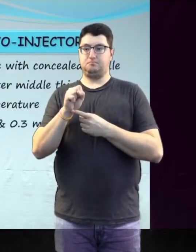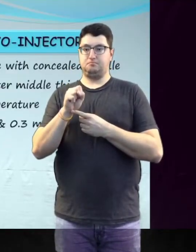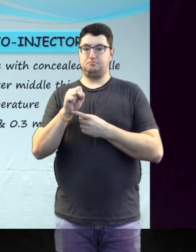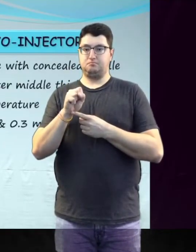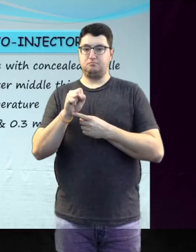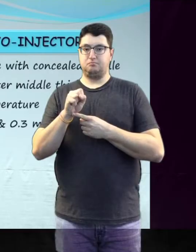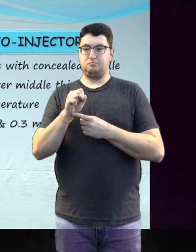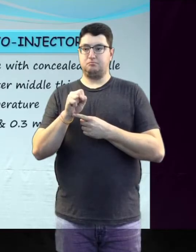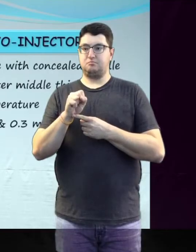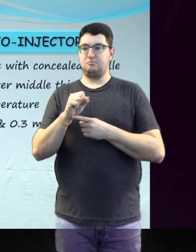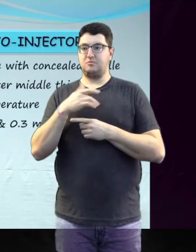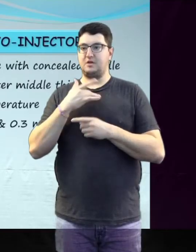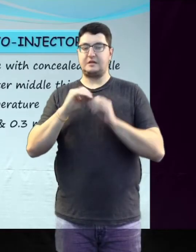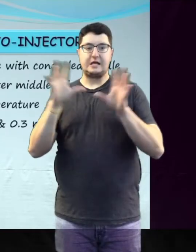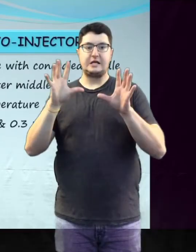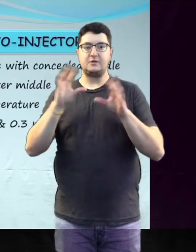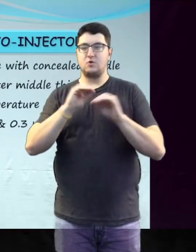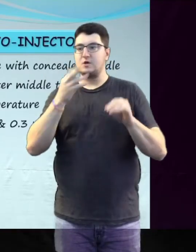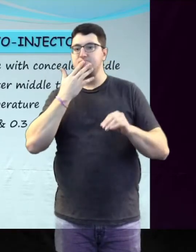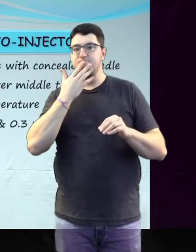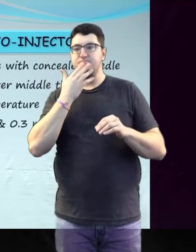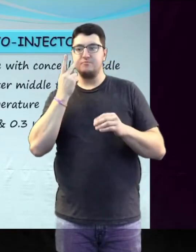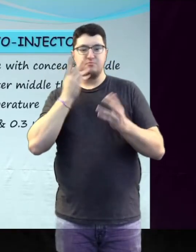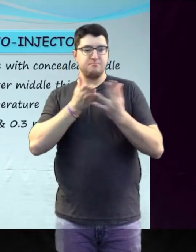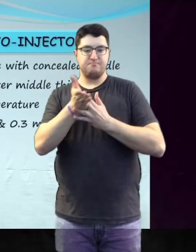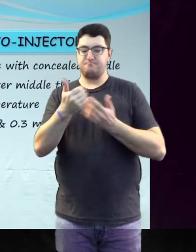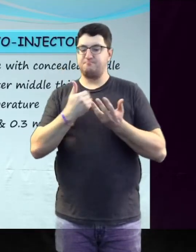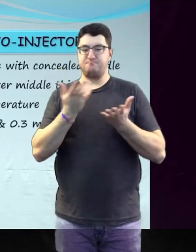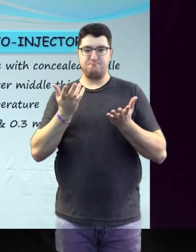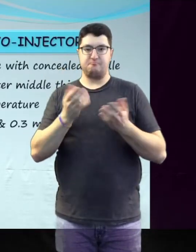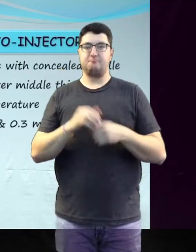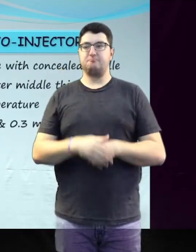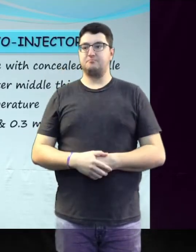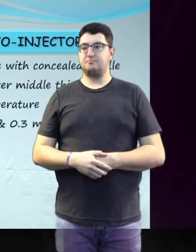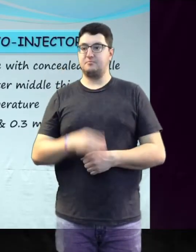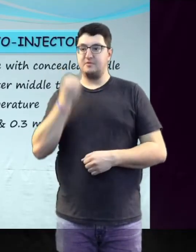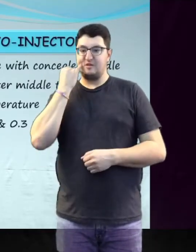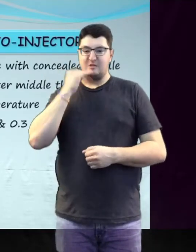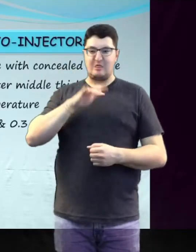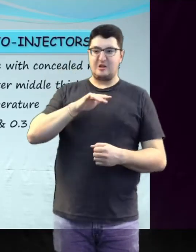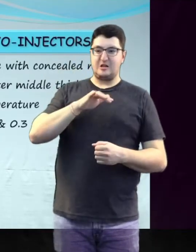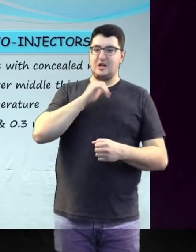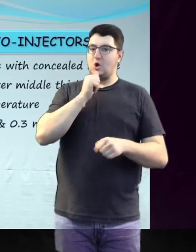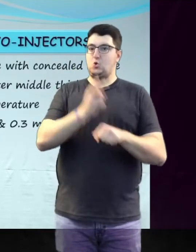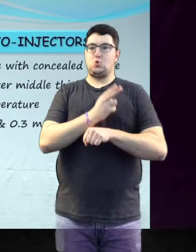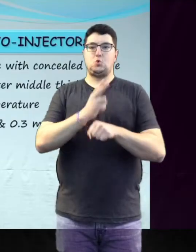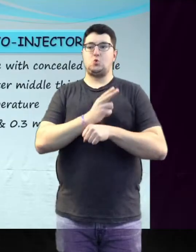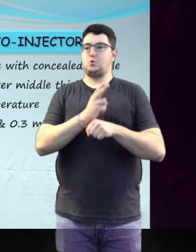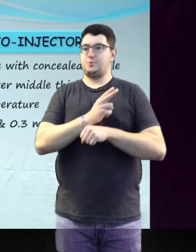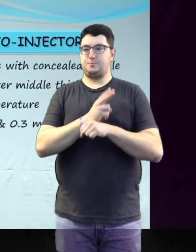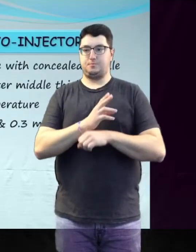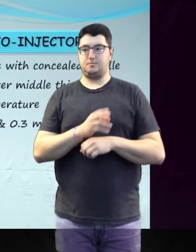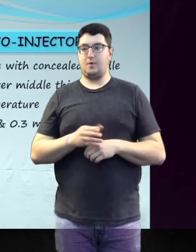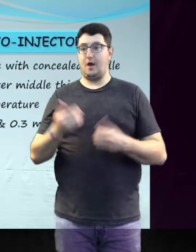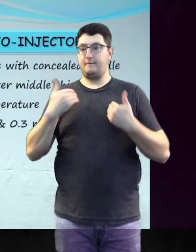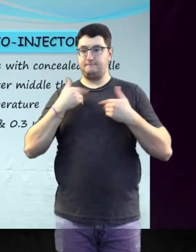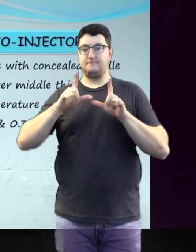Epinephrine is clear and colourless. If it appears brown, it should not be used. They are stamped with an